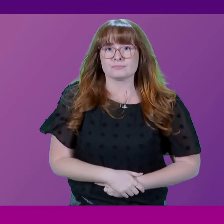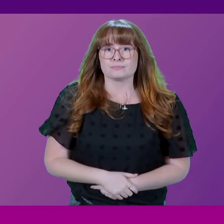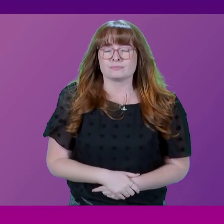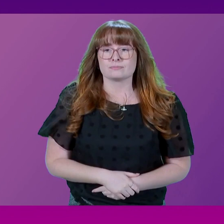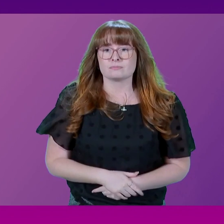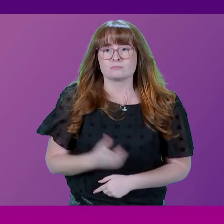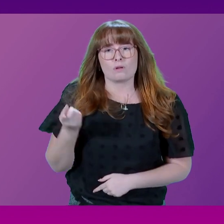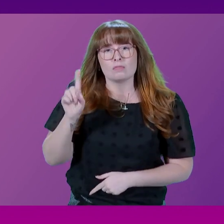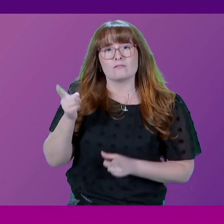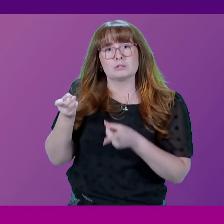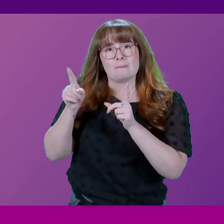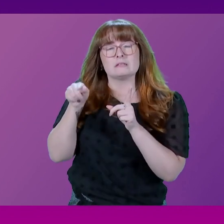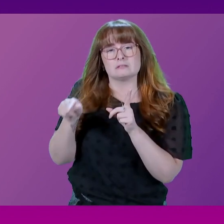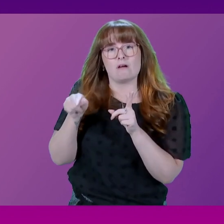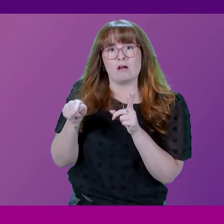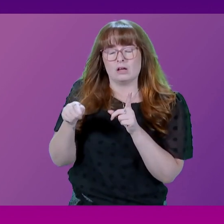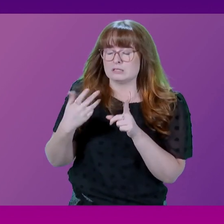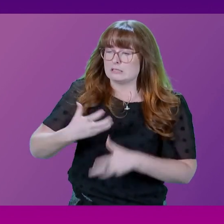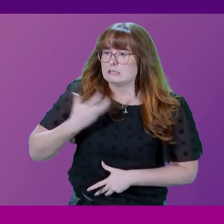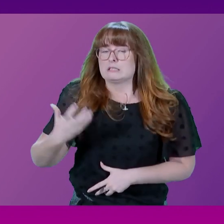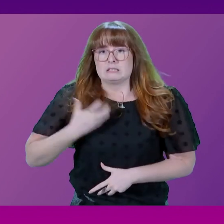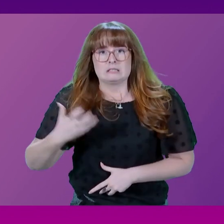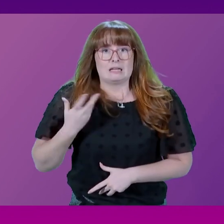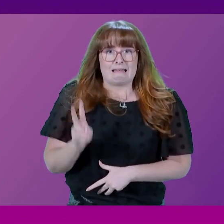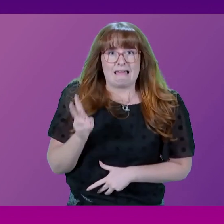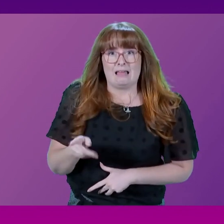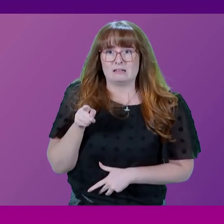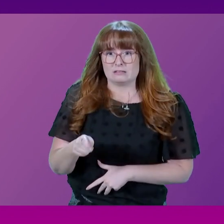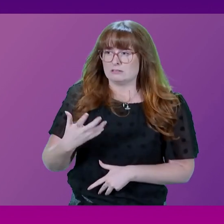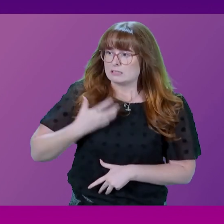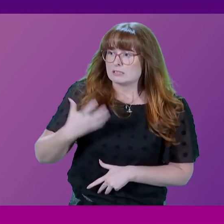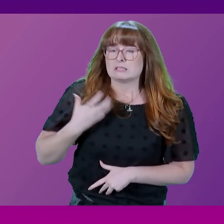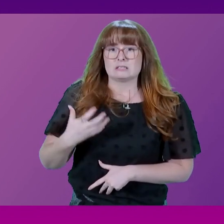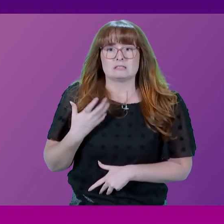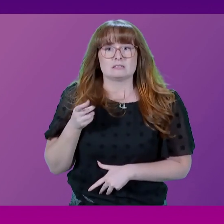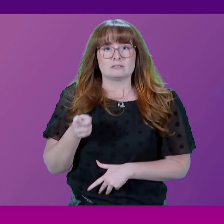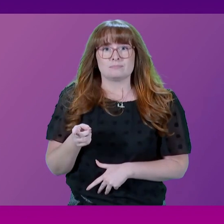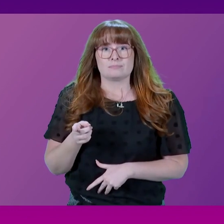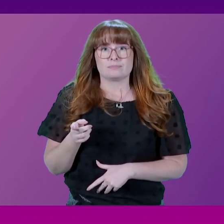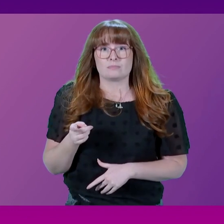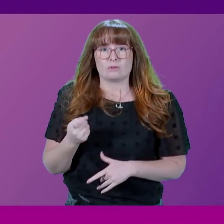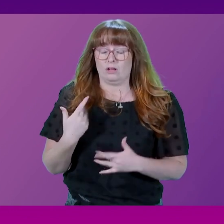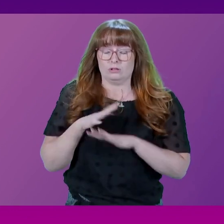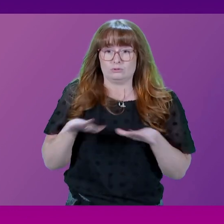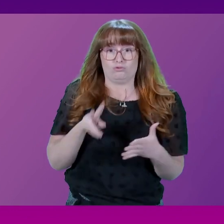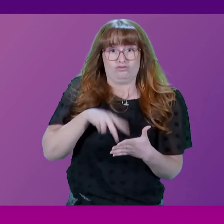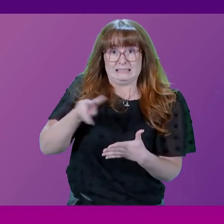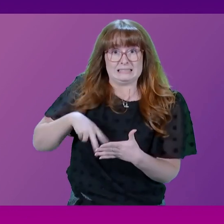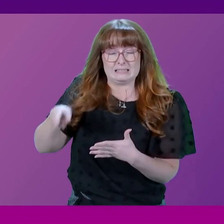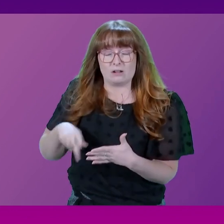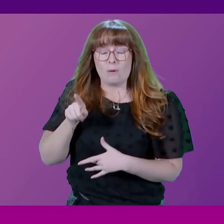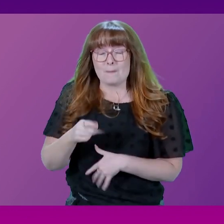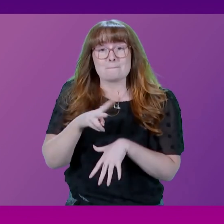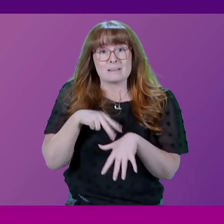The first minister is getting angry again. Either a civil servant hasn't put this stat in his briefing pack or he is not reading it. Police